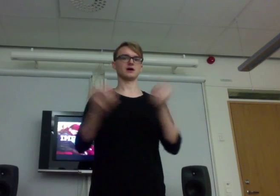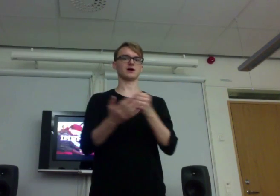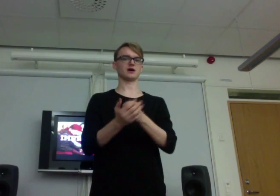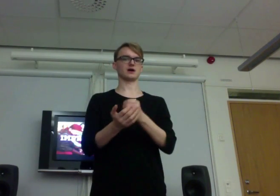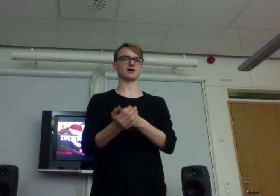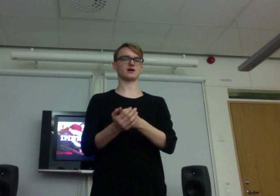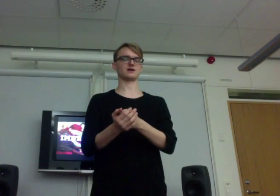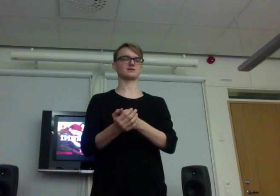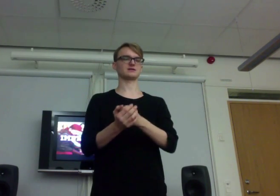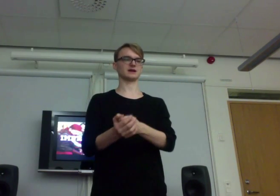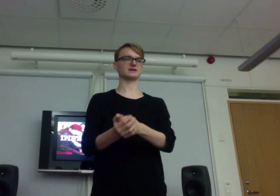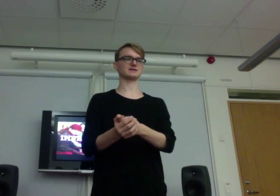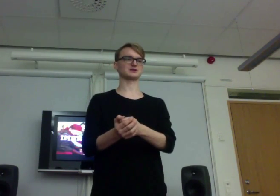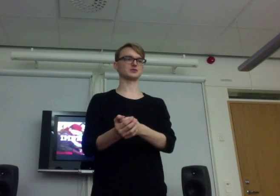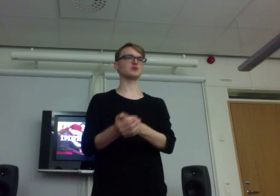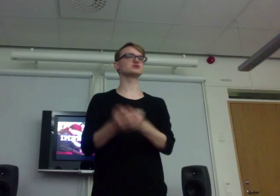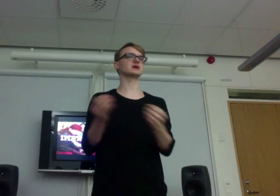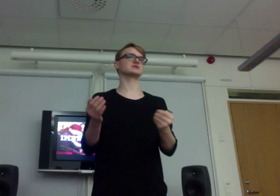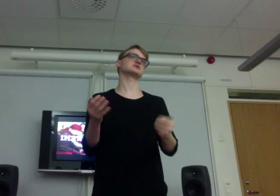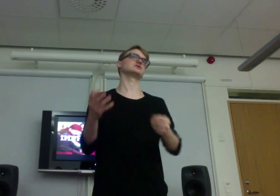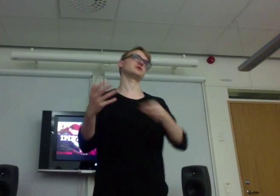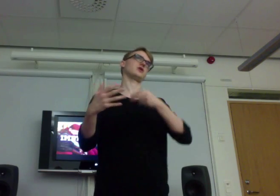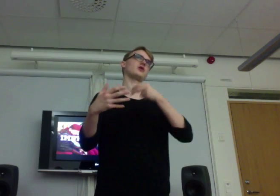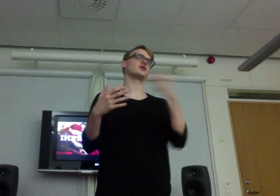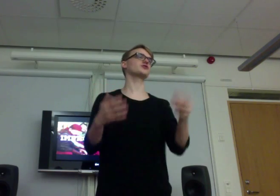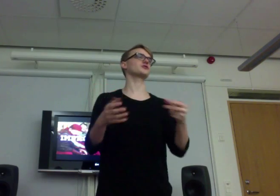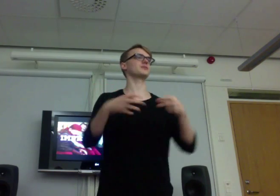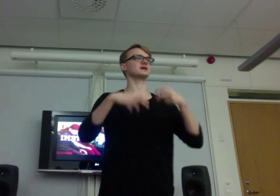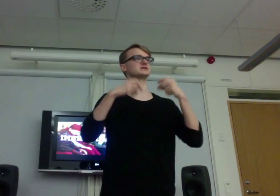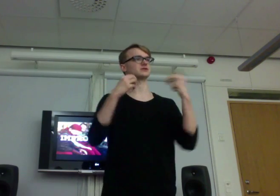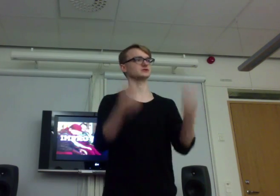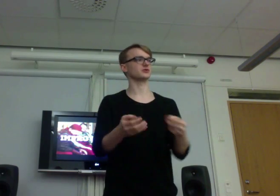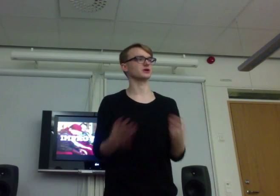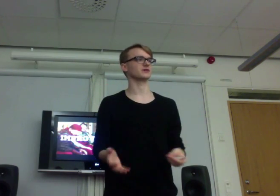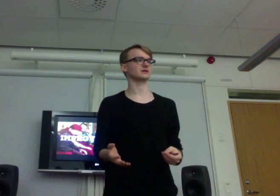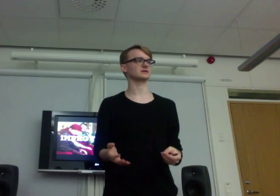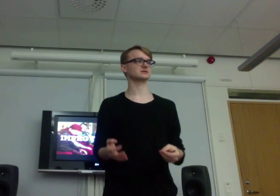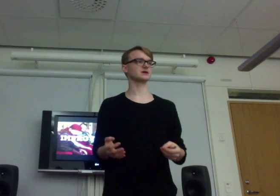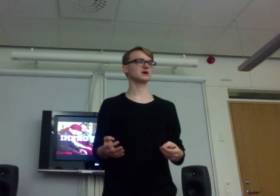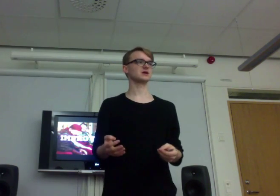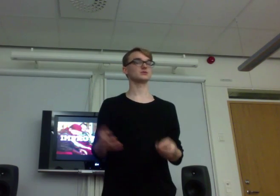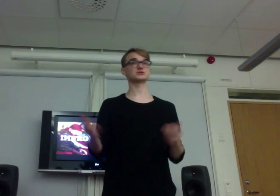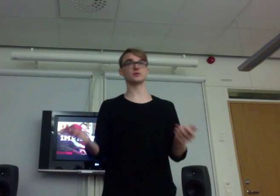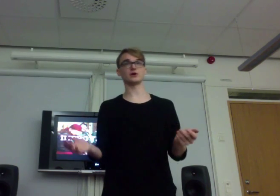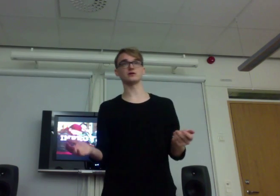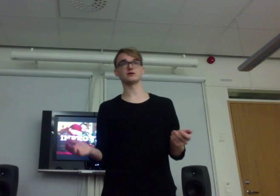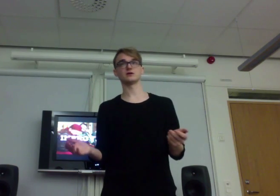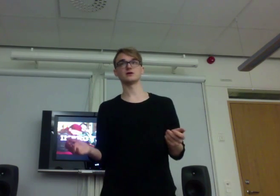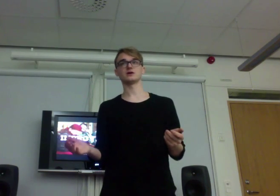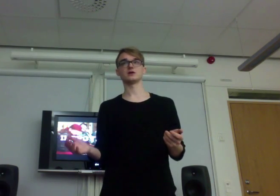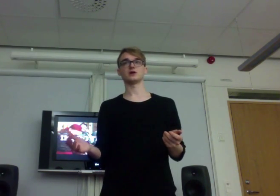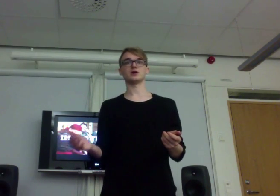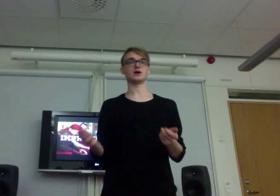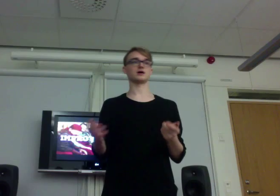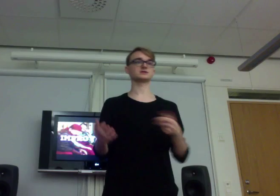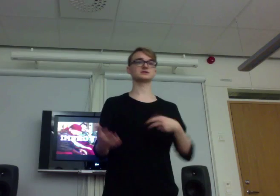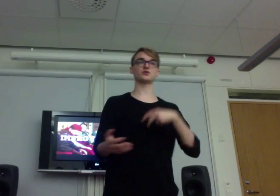like, most games are not based on historical events. Some are. It's quite